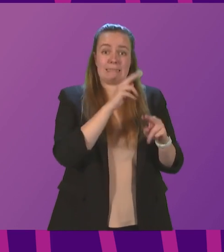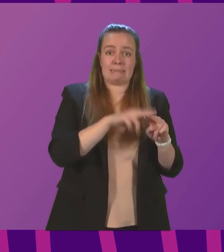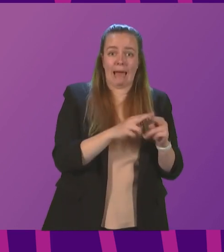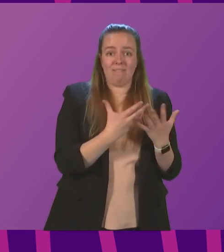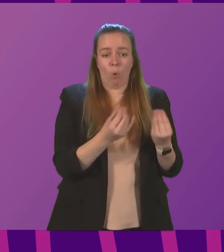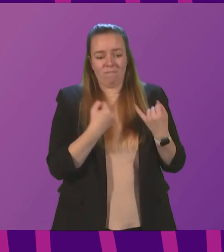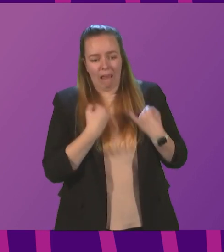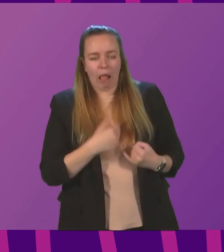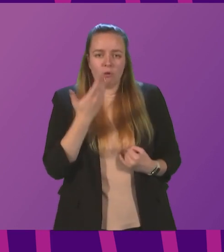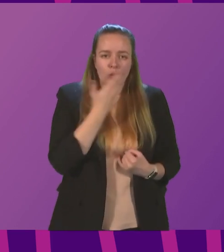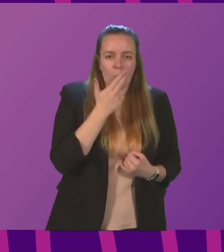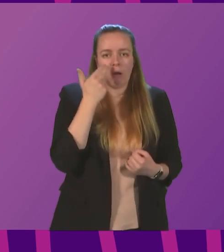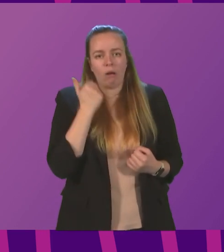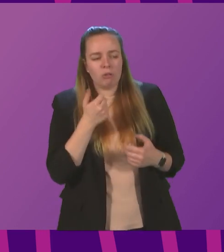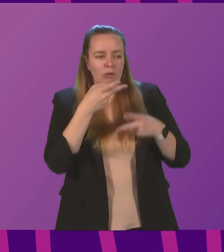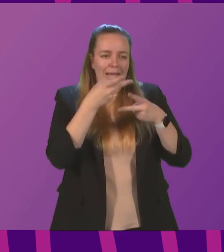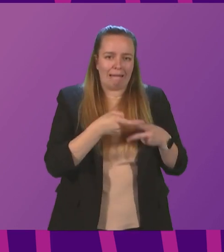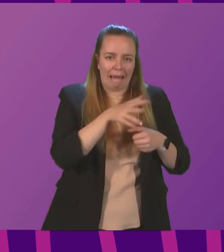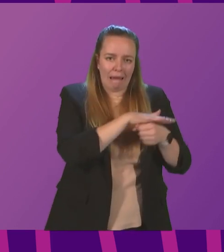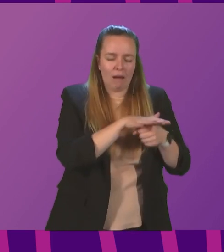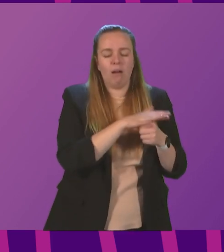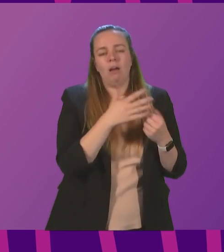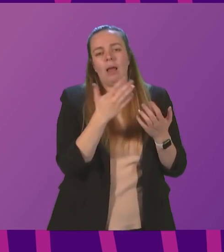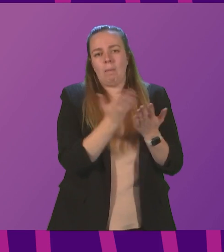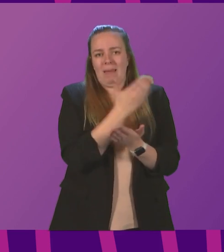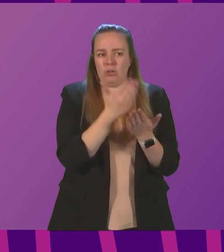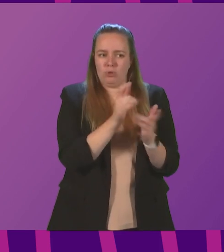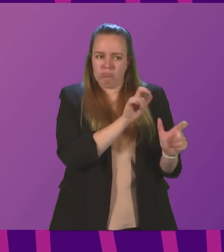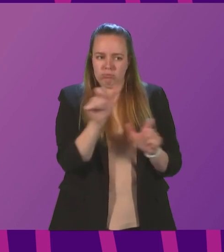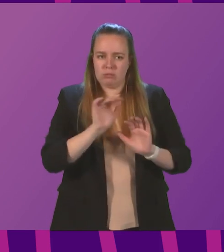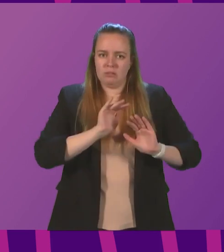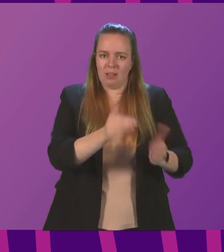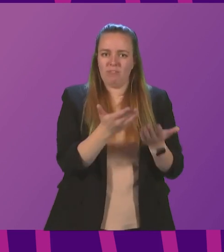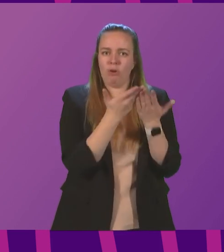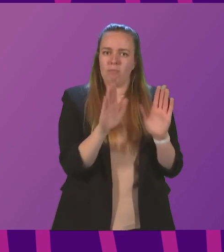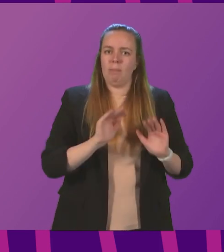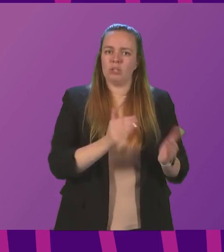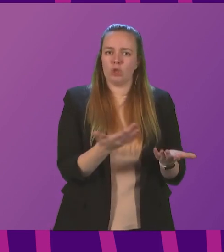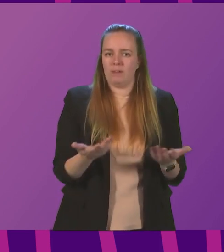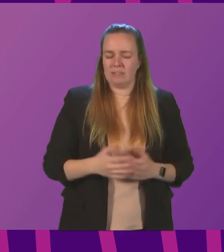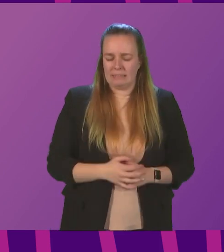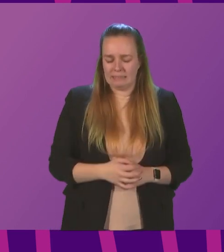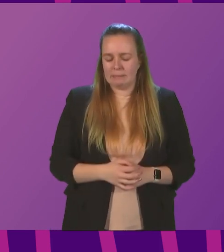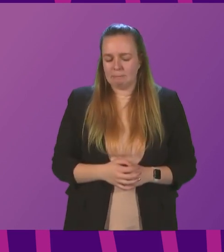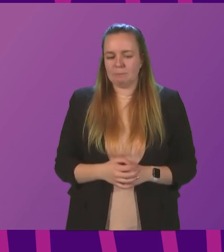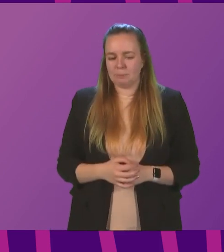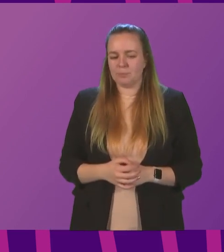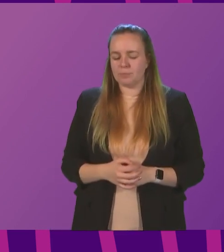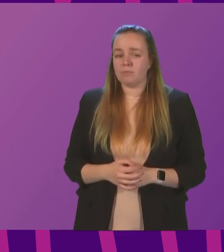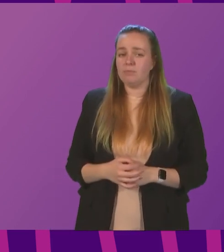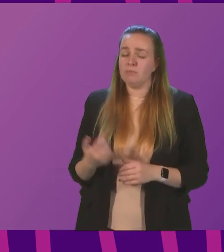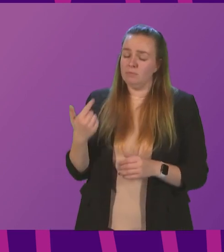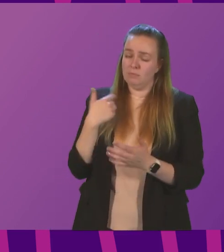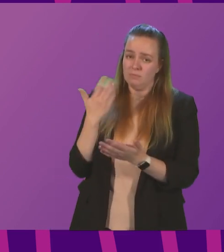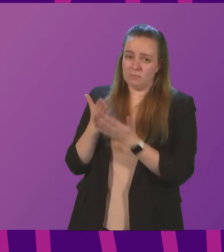in schools, nurseries, care facilities and ensure the continued delivery of public services. First Minister. I